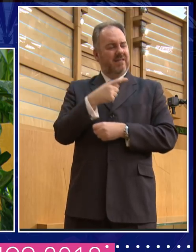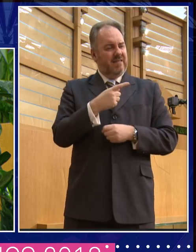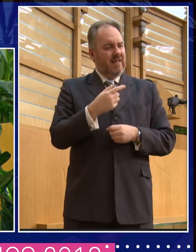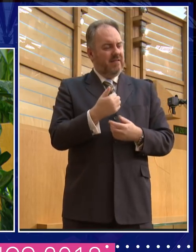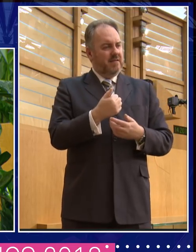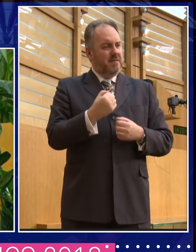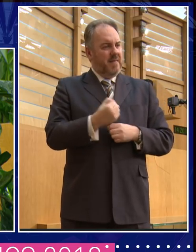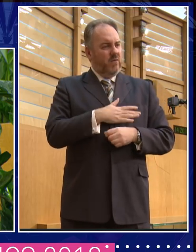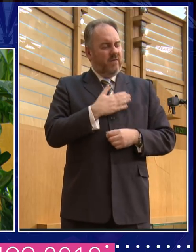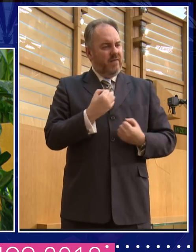that lack of progress.